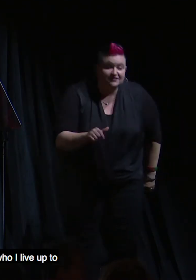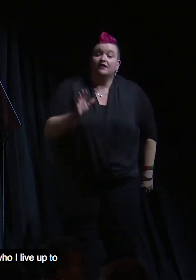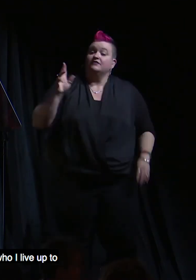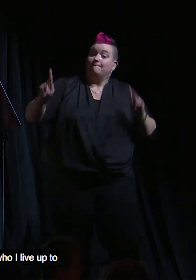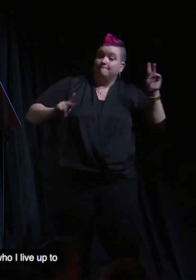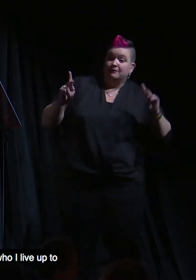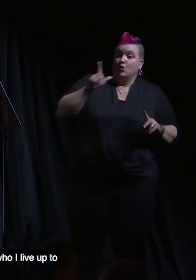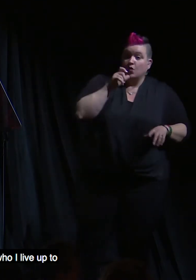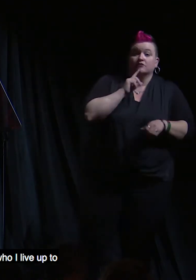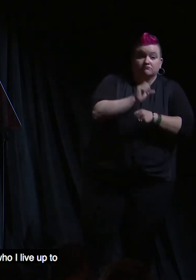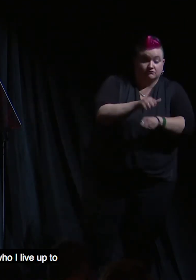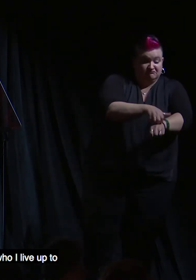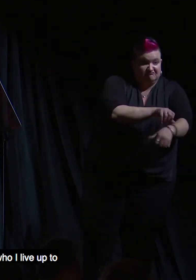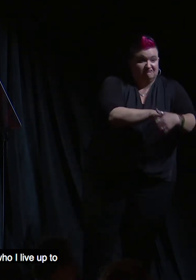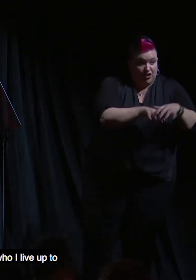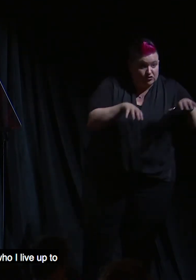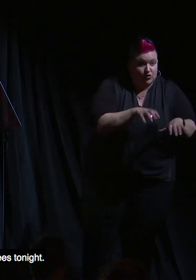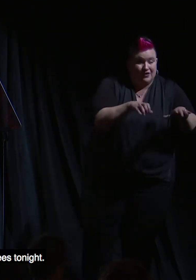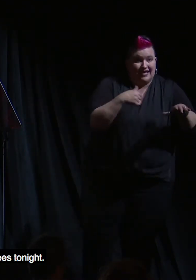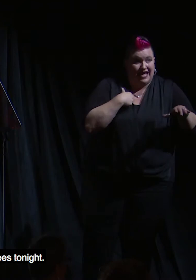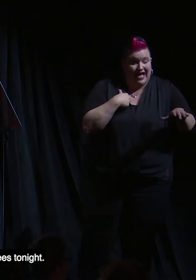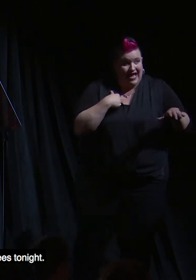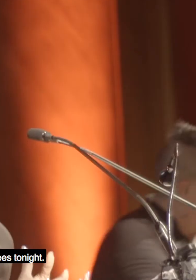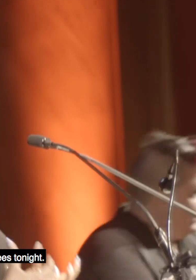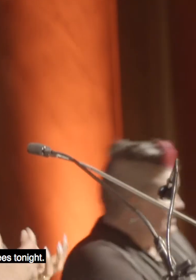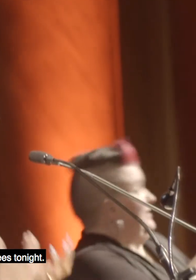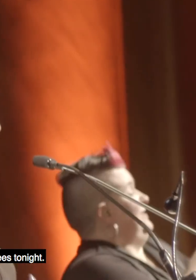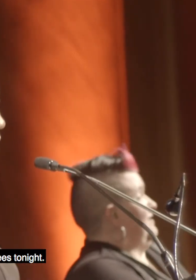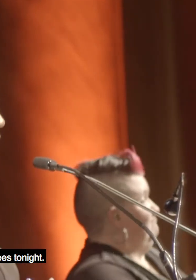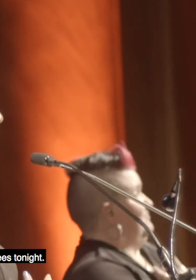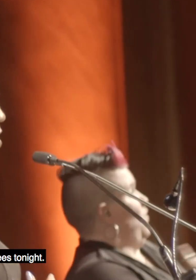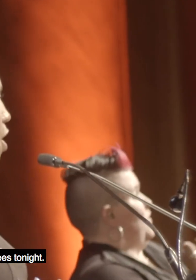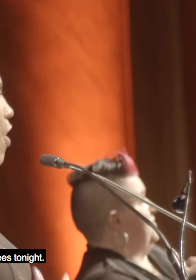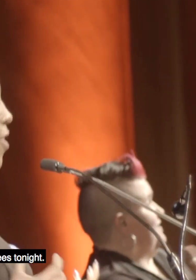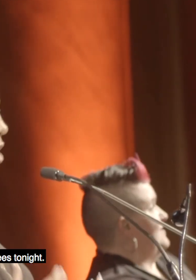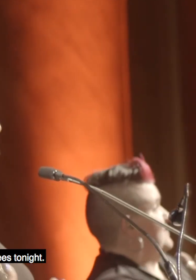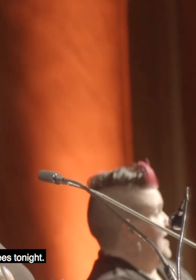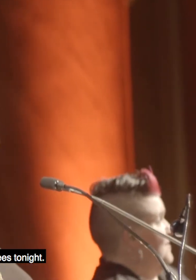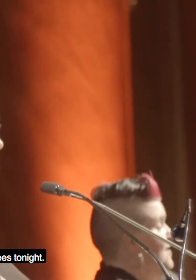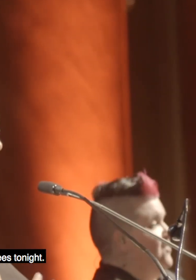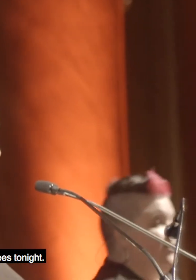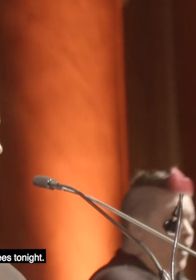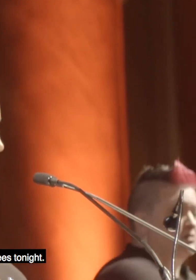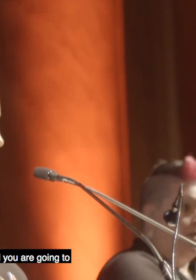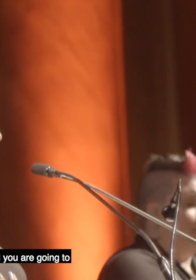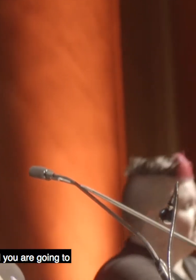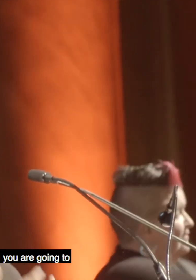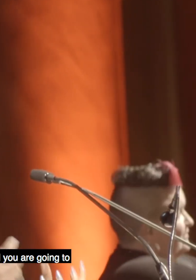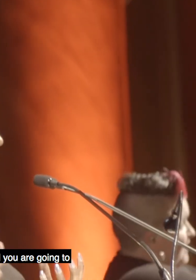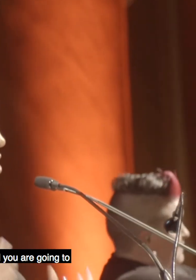are doing something who I live up to and aspire to be like are our honorees tonight.